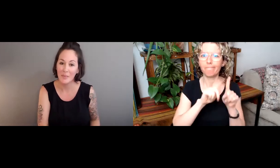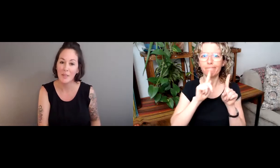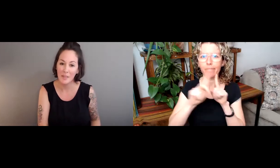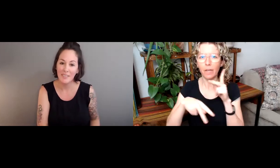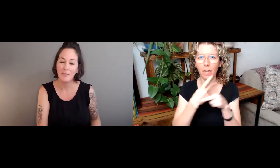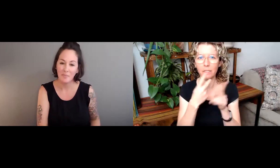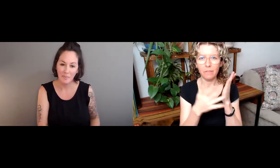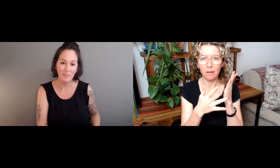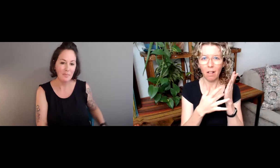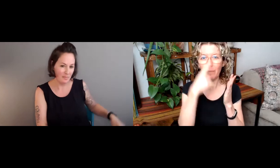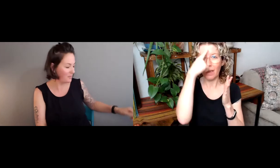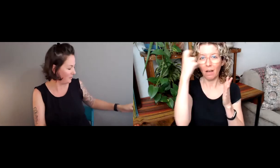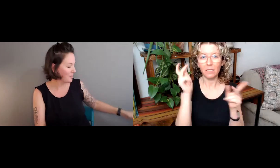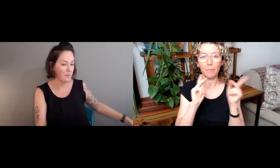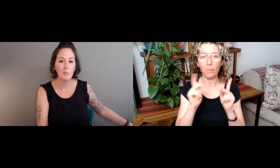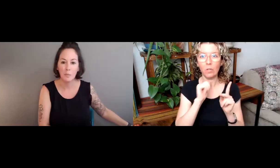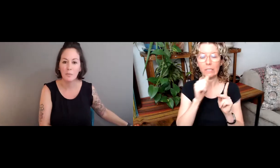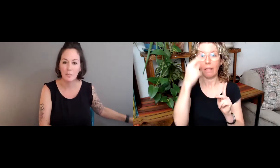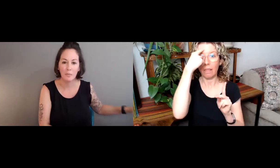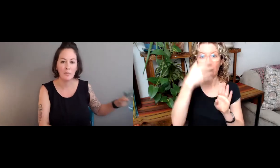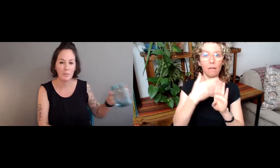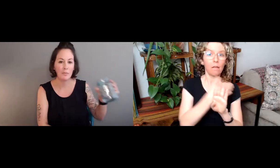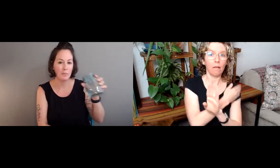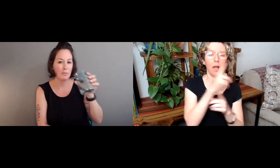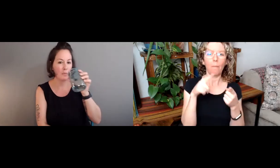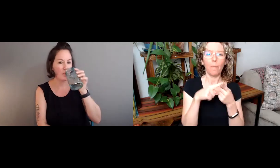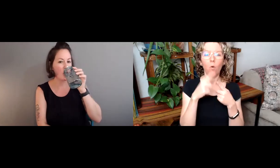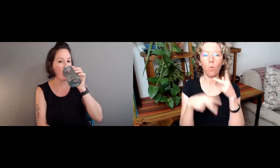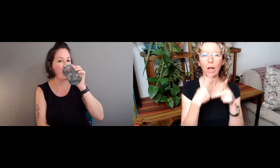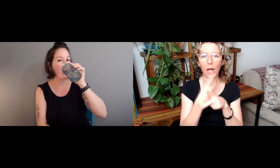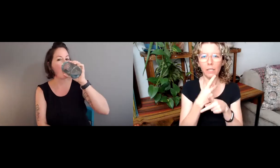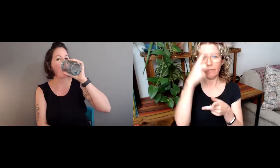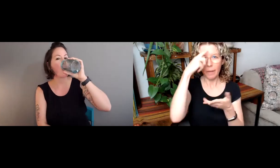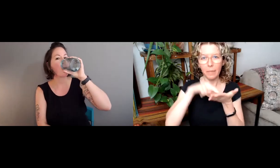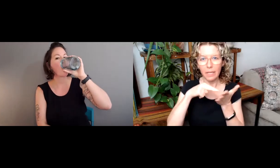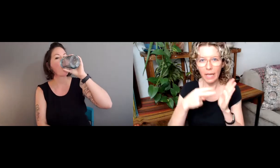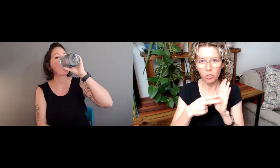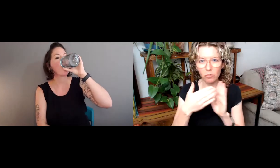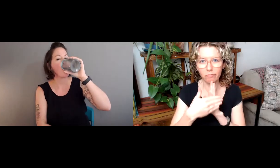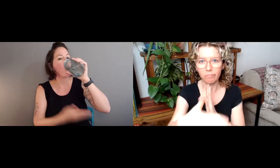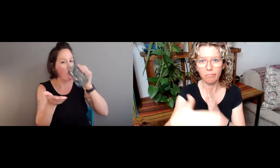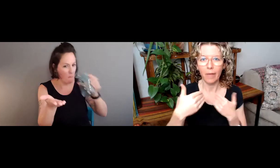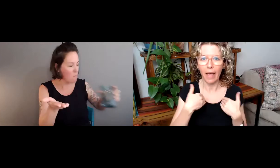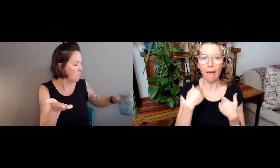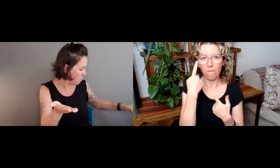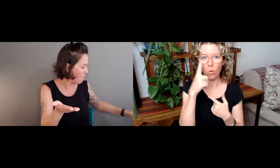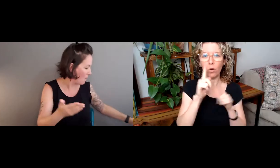that are built in to AI-powered software because these assumptions